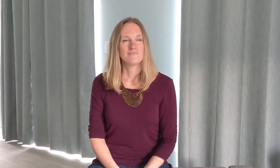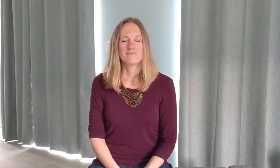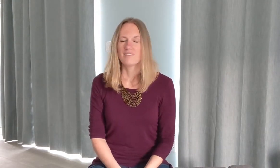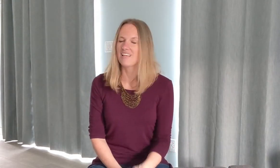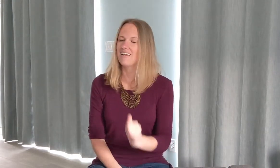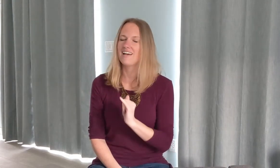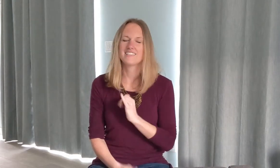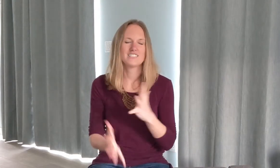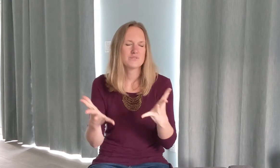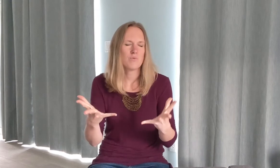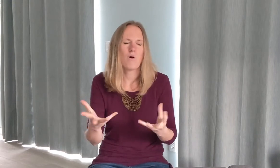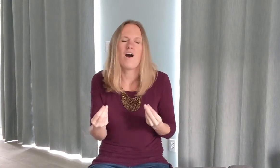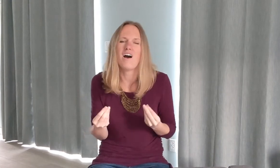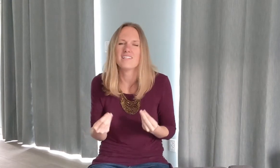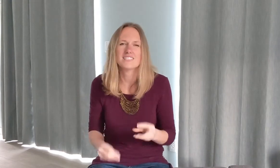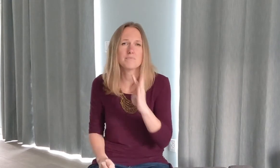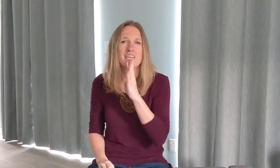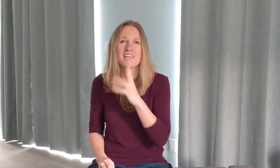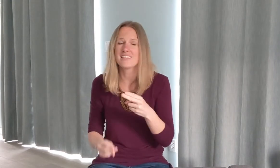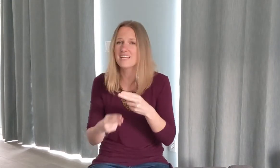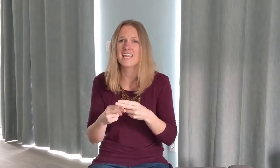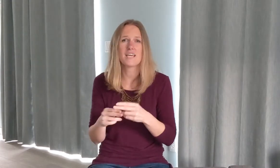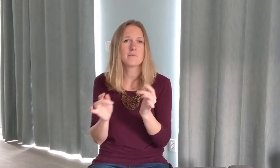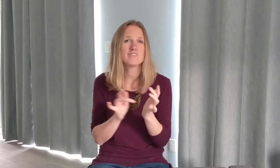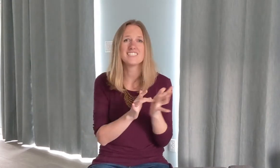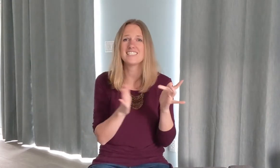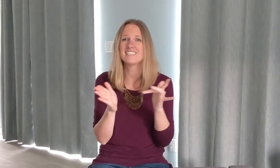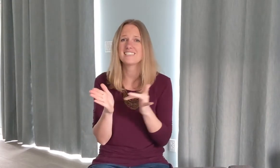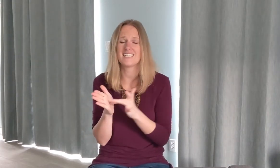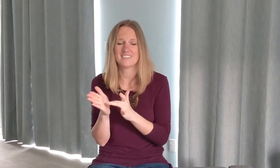I just wanna speak the name Of Jesus